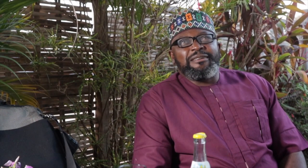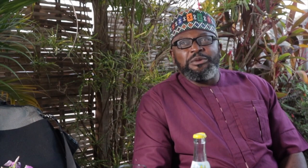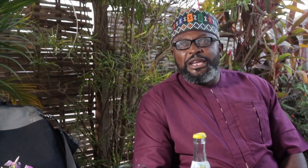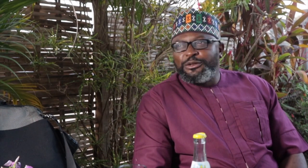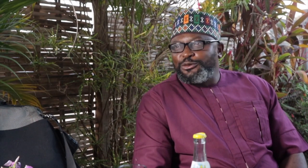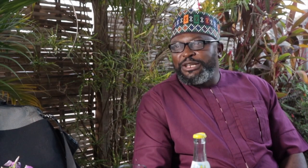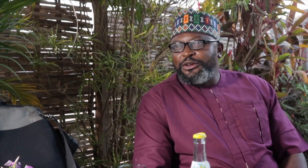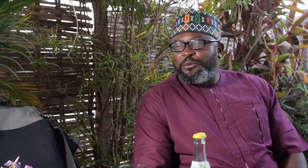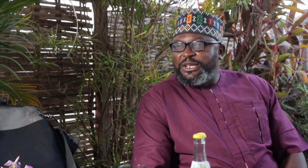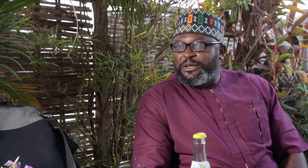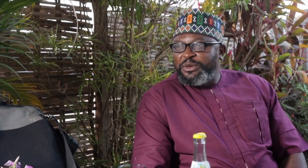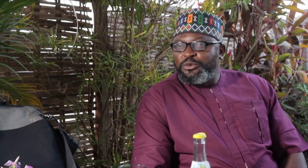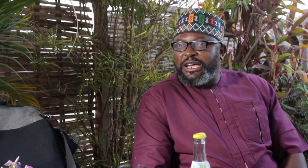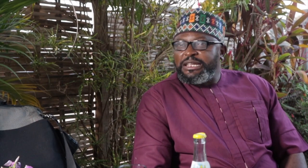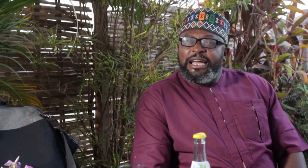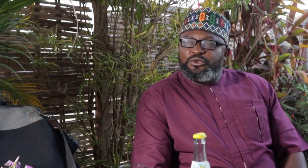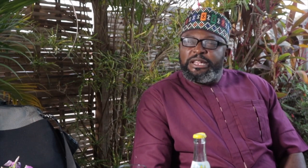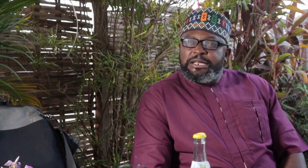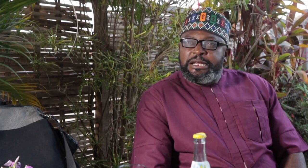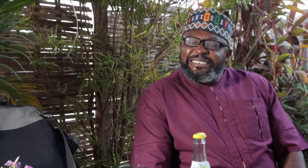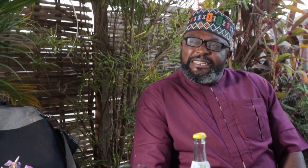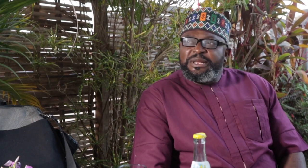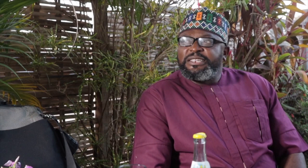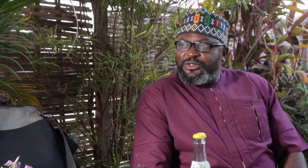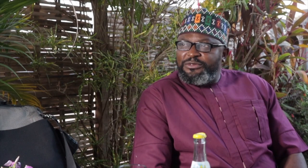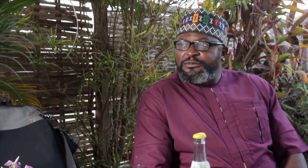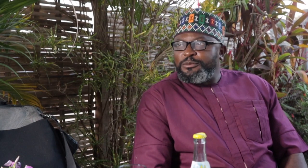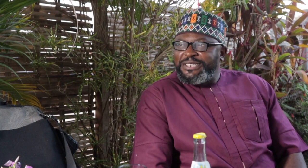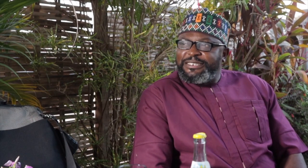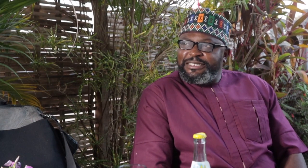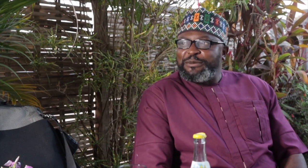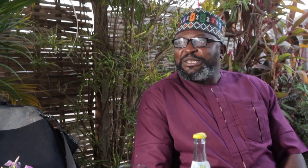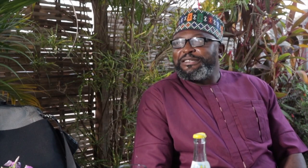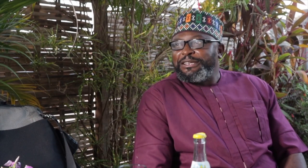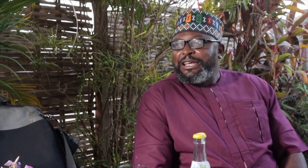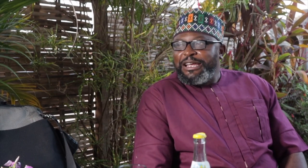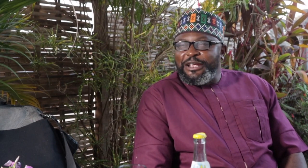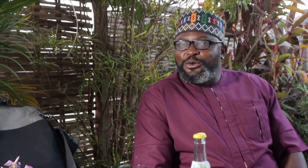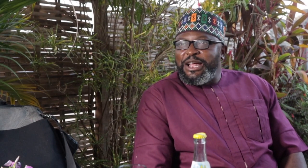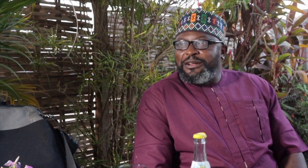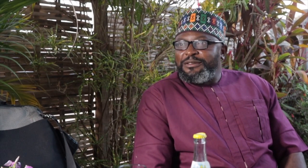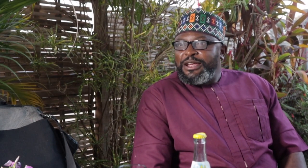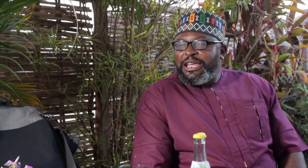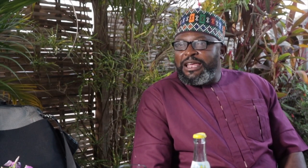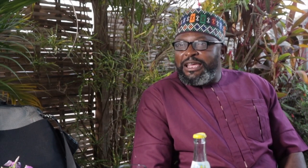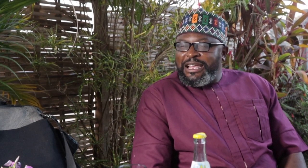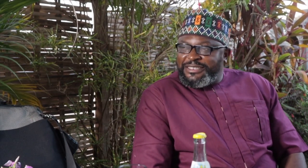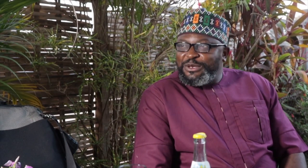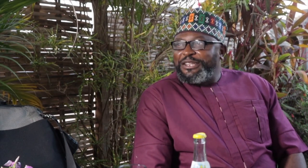around here to know that you are meeting people that actually seemingly suffer from certain disability, and you have assimilated